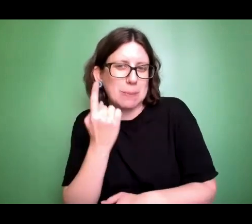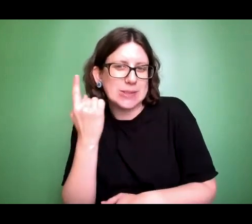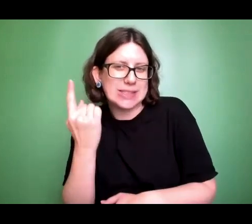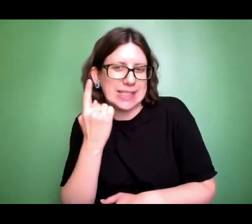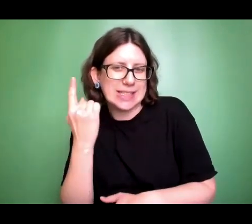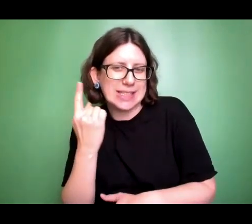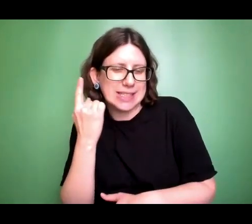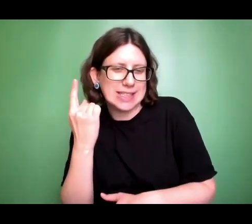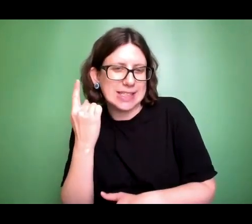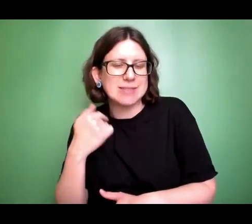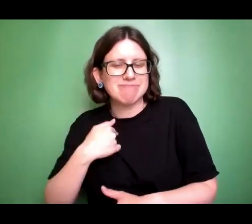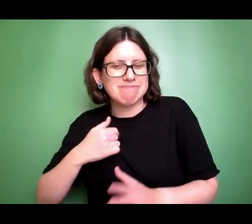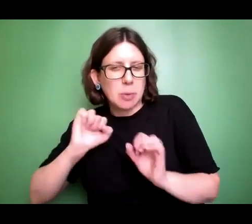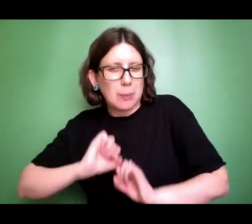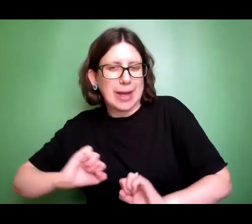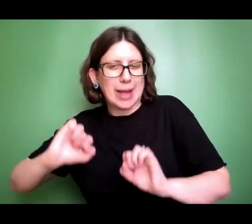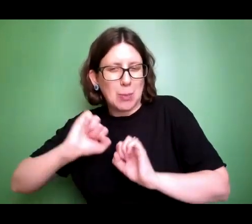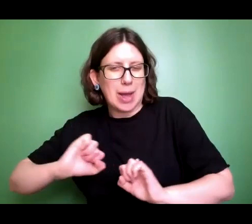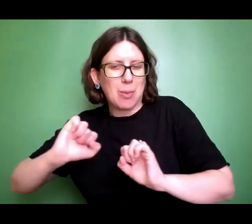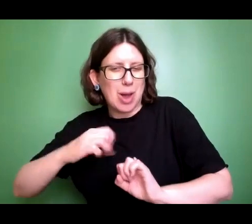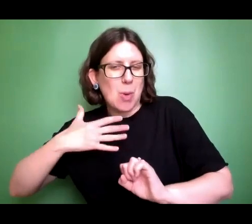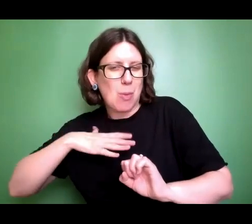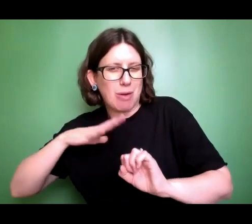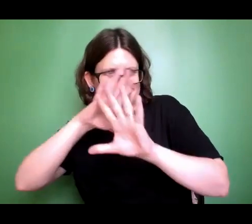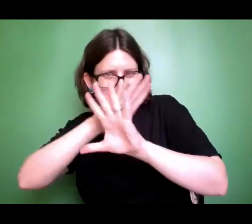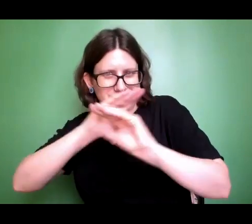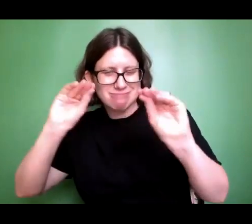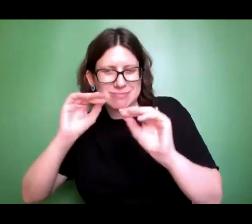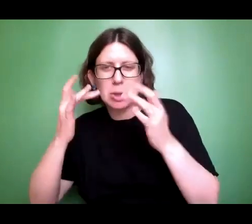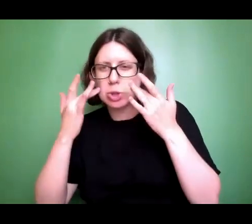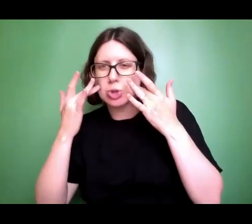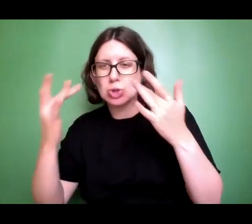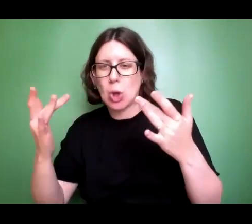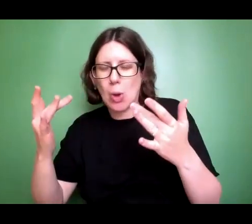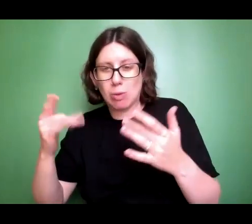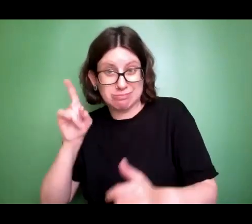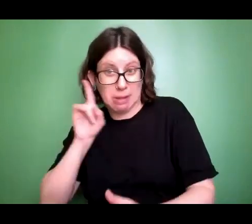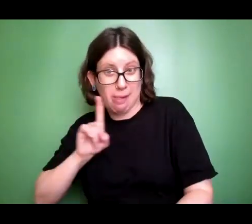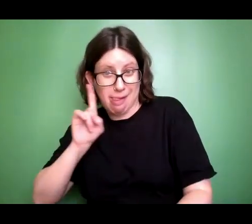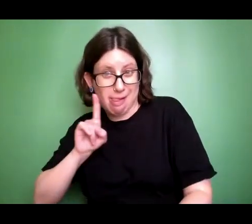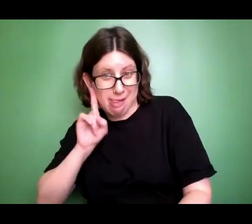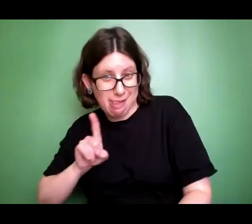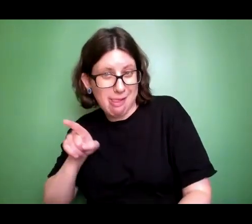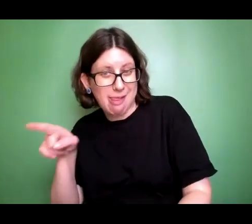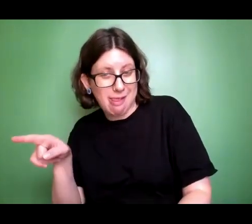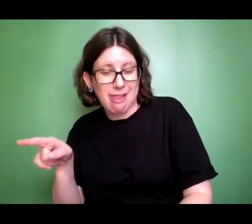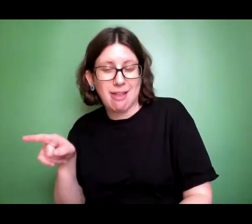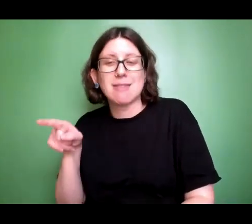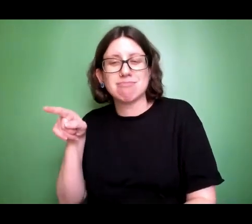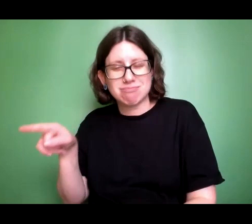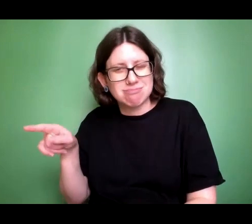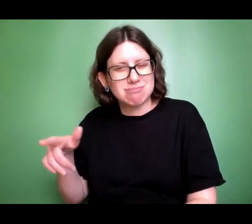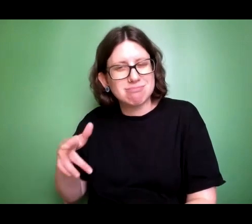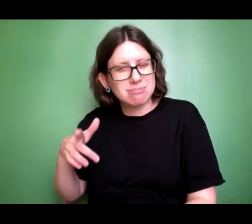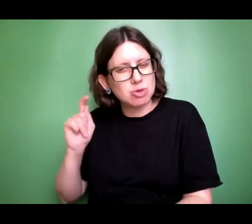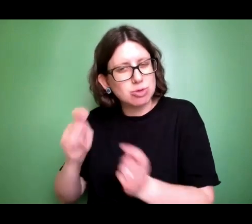And I've been waiting for this moment to introduce her to you. And she's been waiting to meet you guys too, because she's changed the way I view